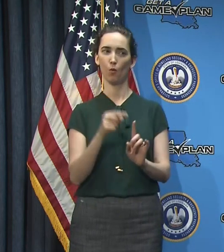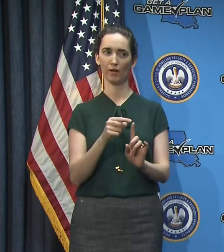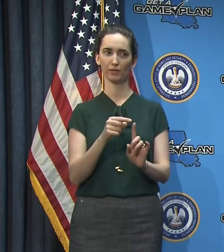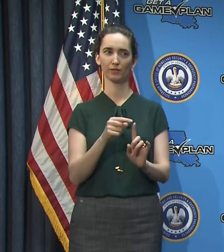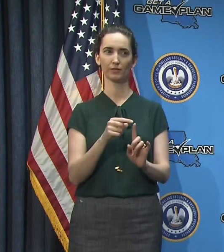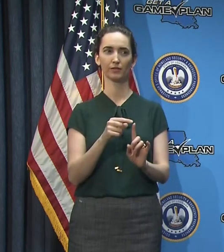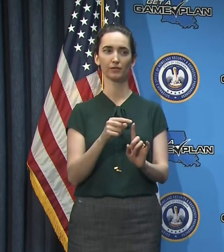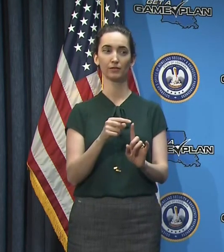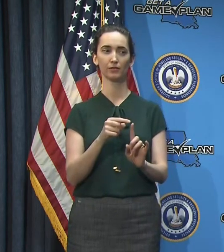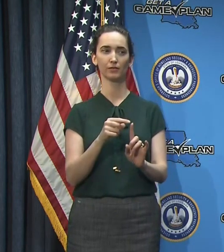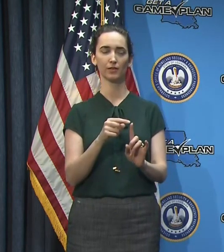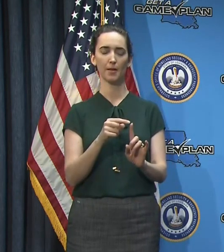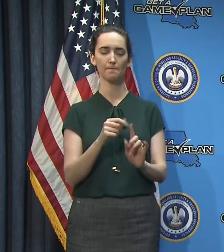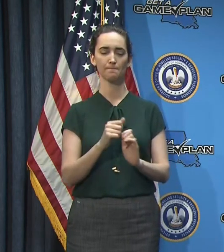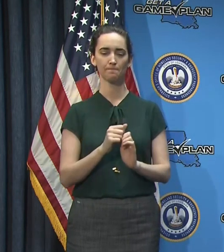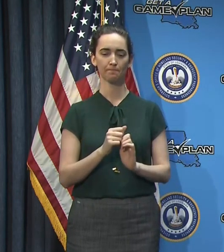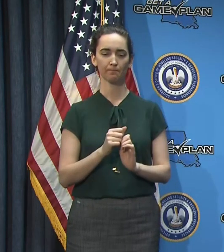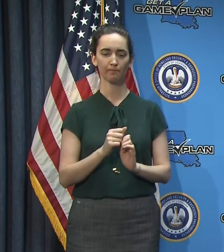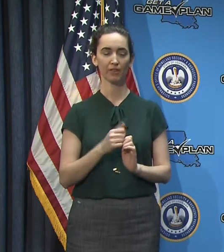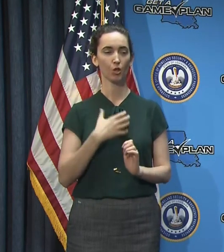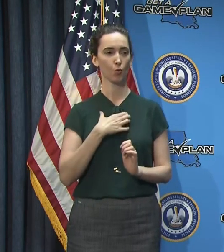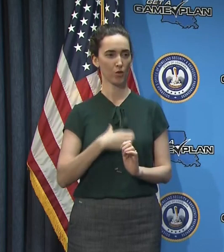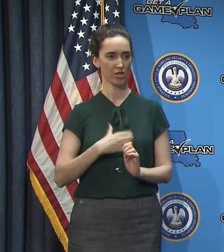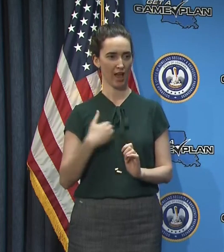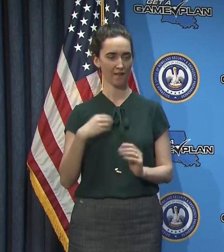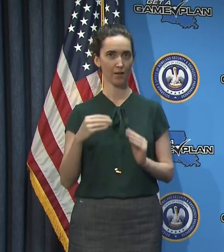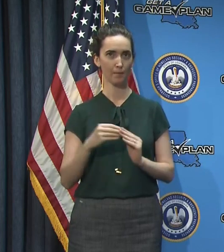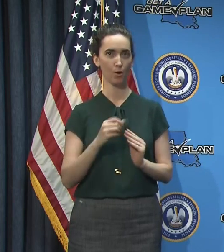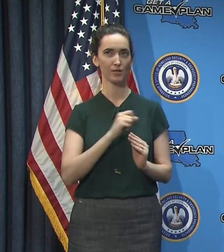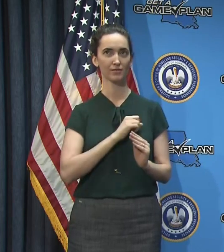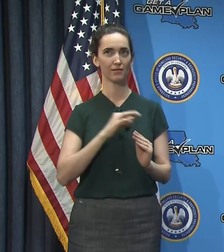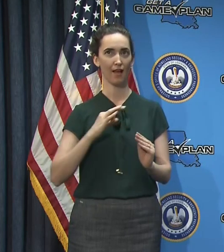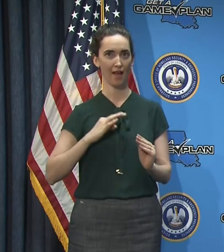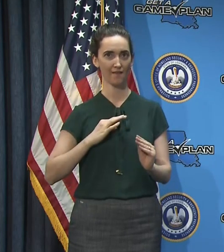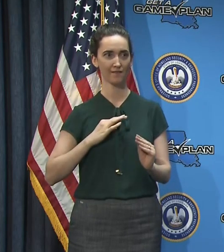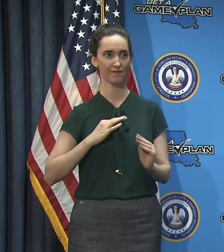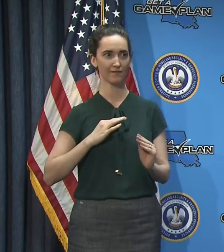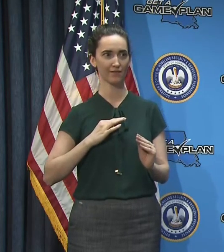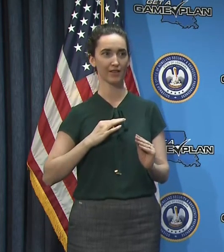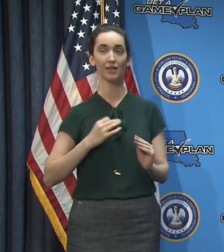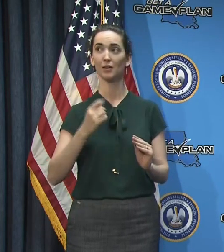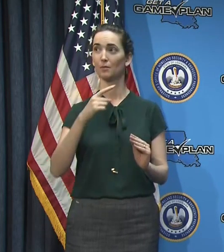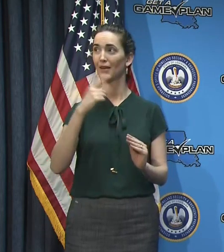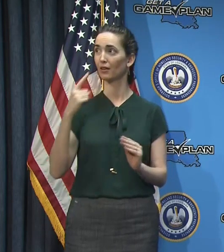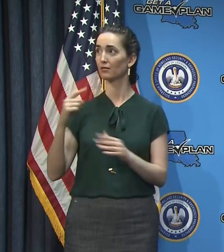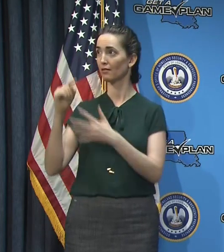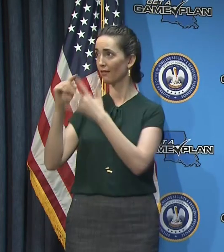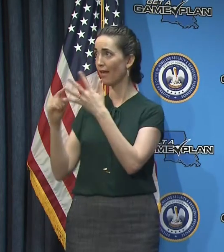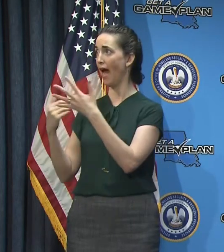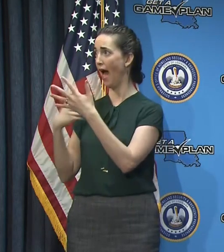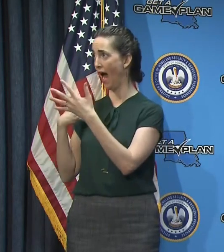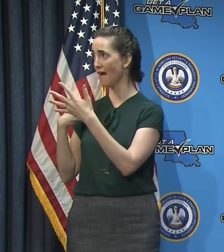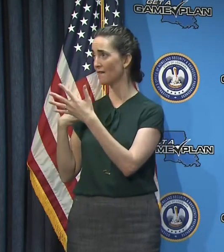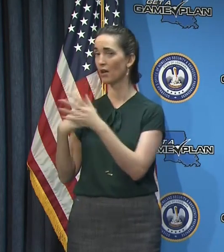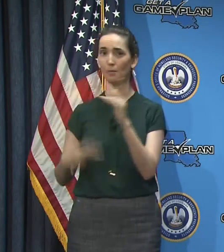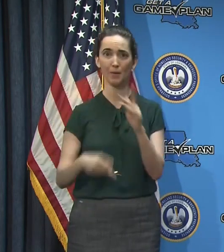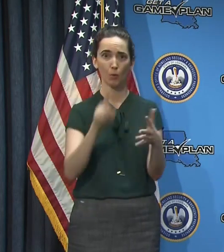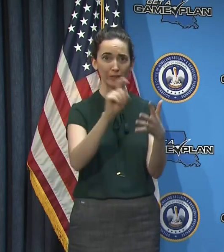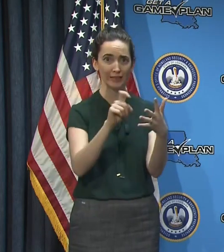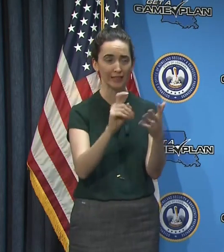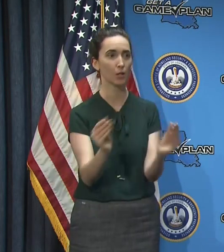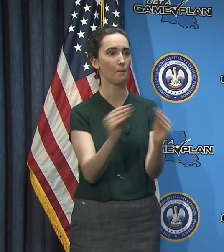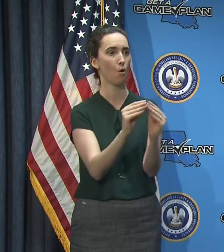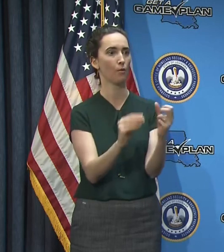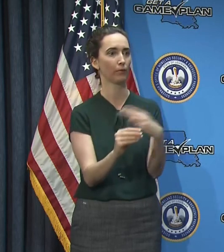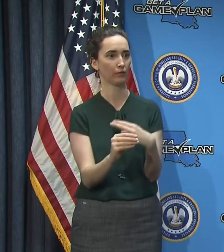it's just a function of, of, of the supply not meeting the demand are these, these Abbott, uh,